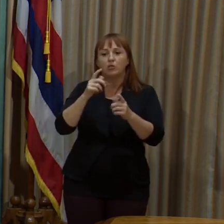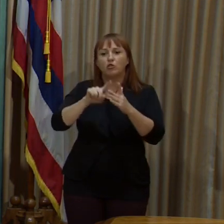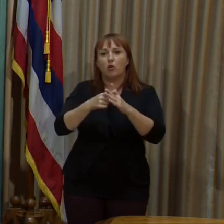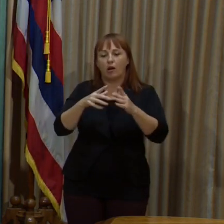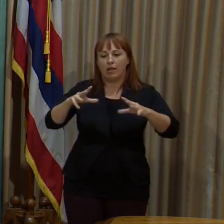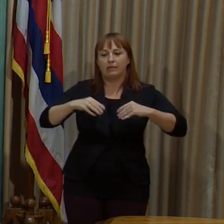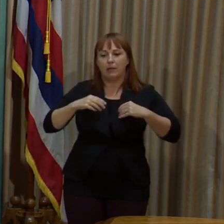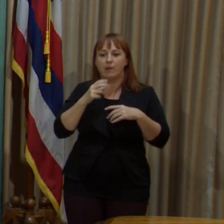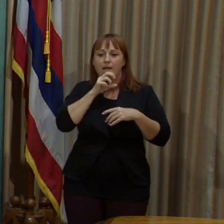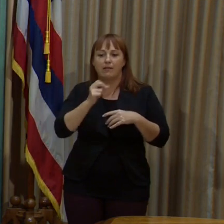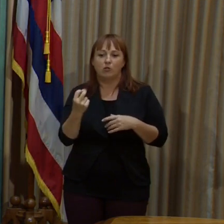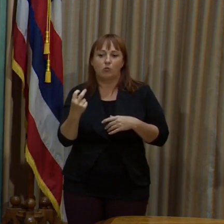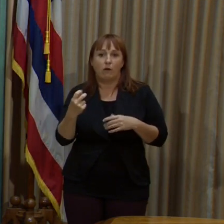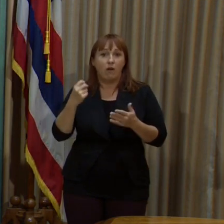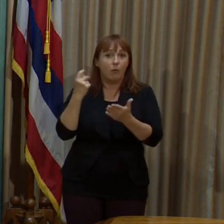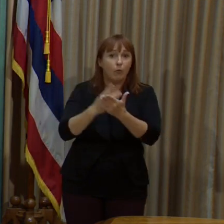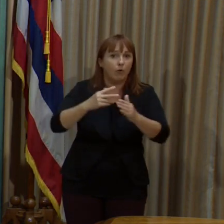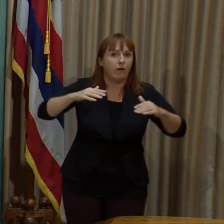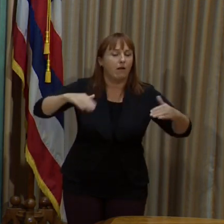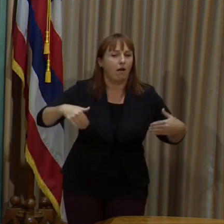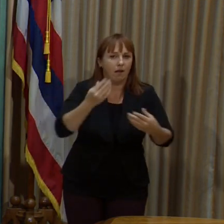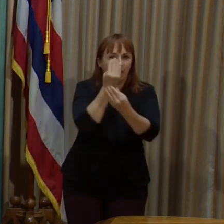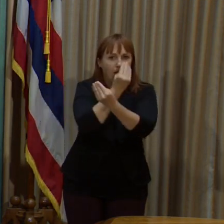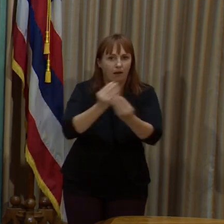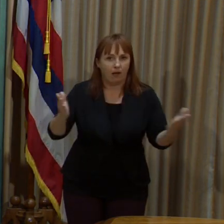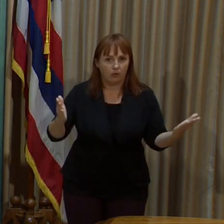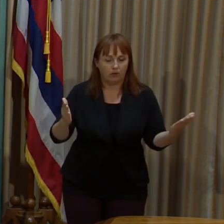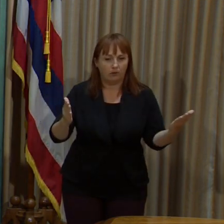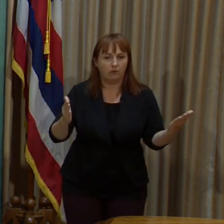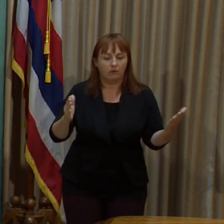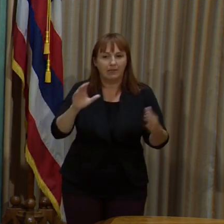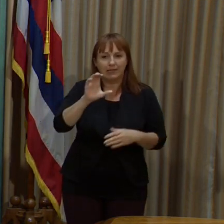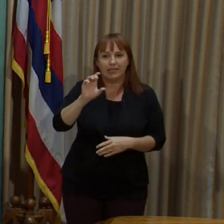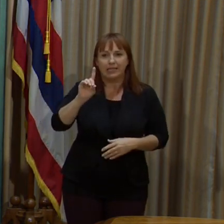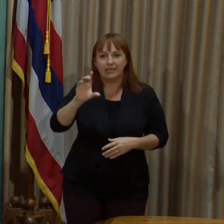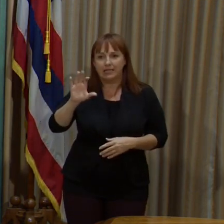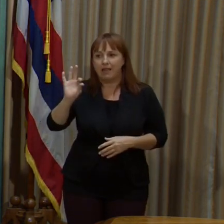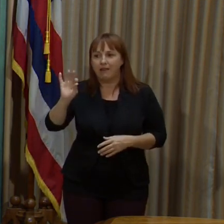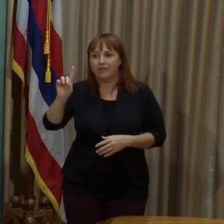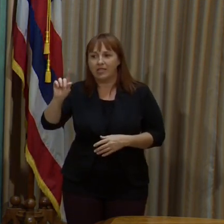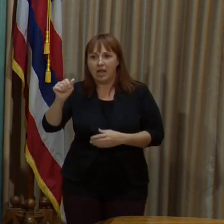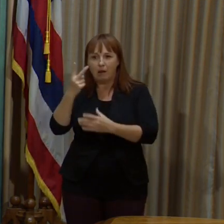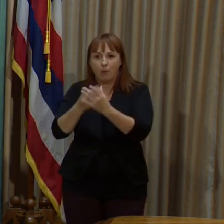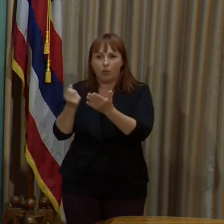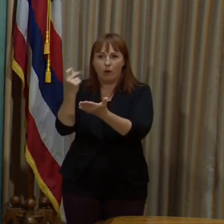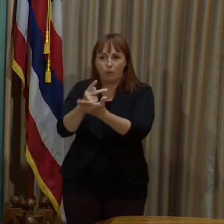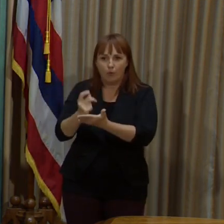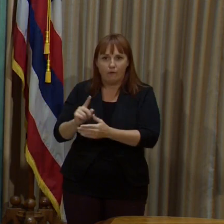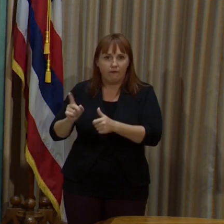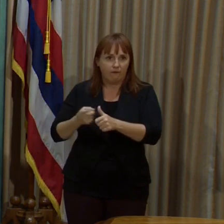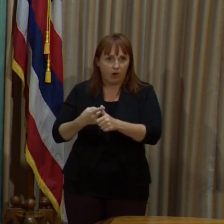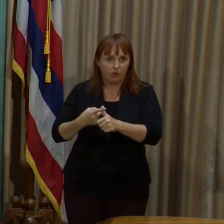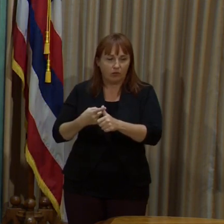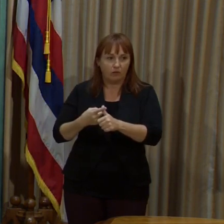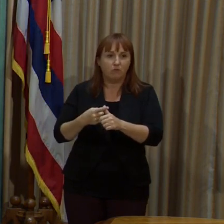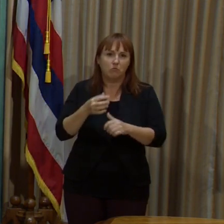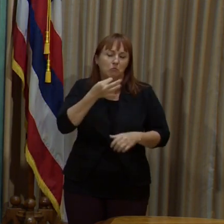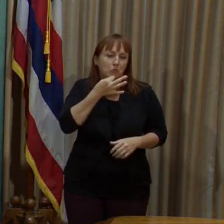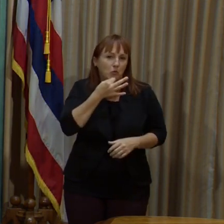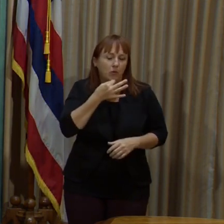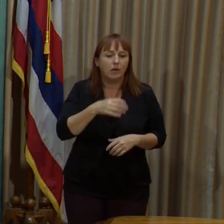It has not yet been approved for that by the CDC and the FDA. But that's probably coming soon. Until then, we're just